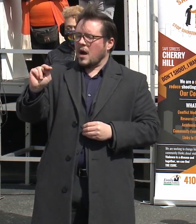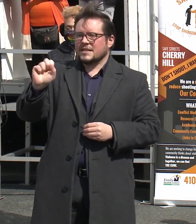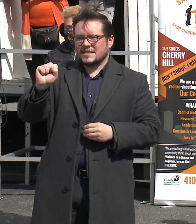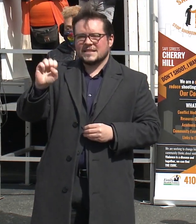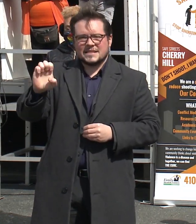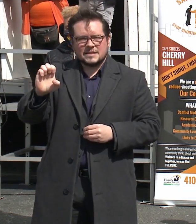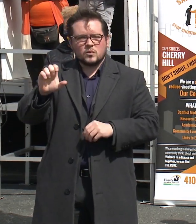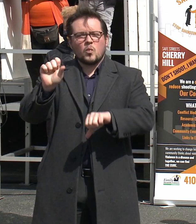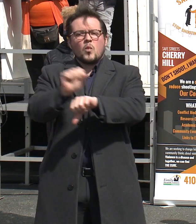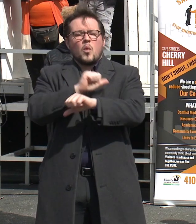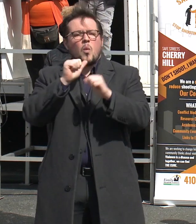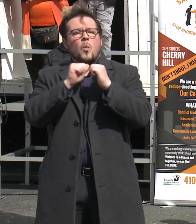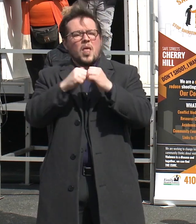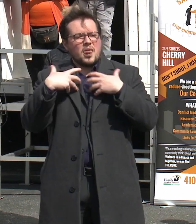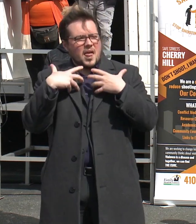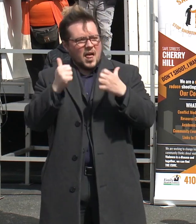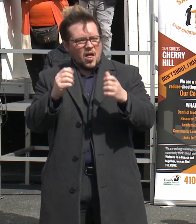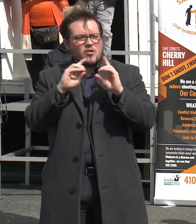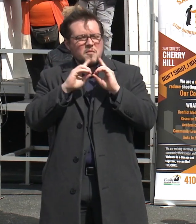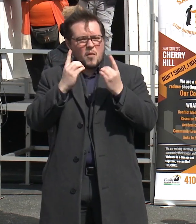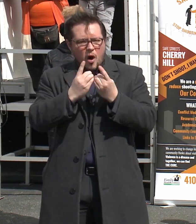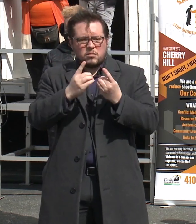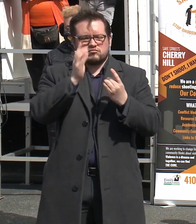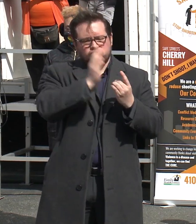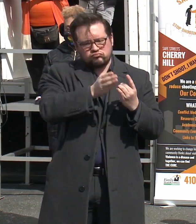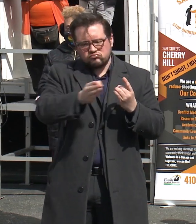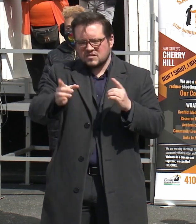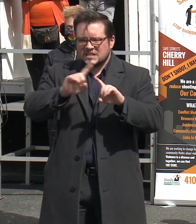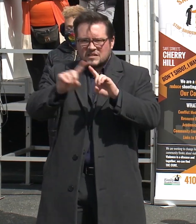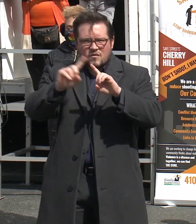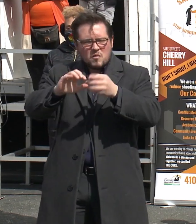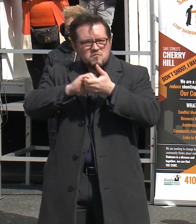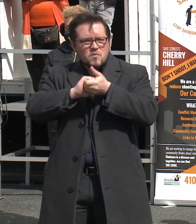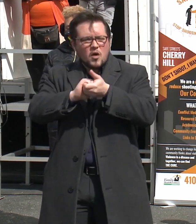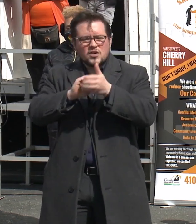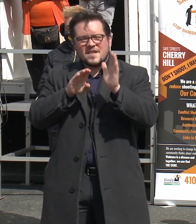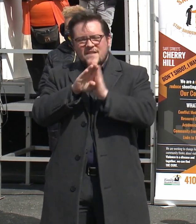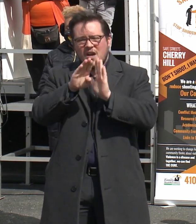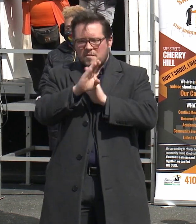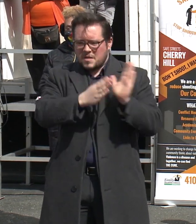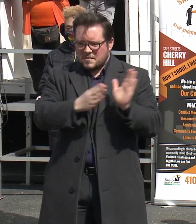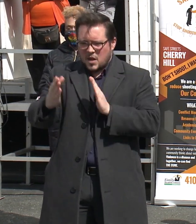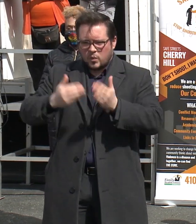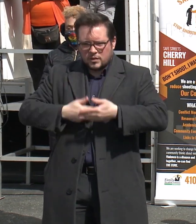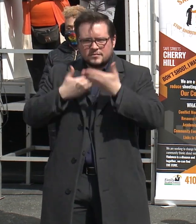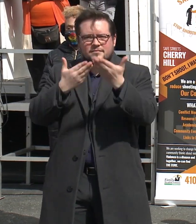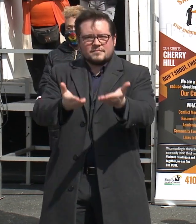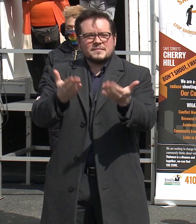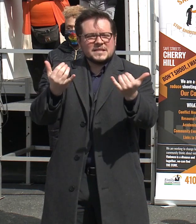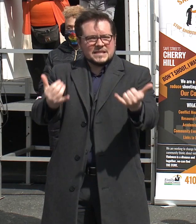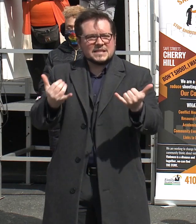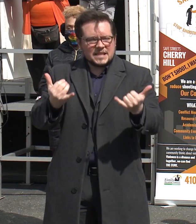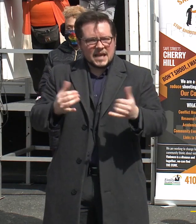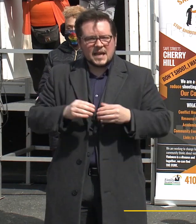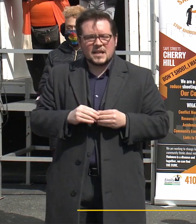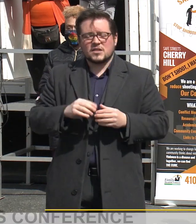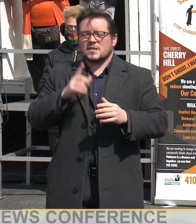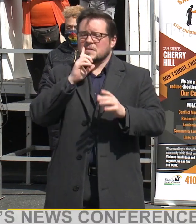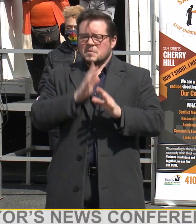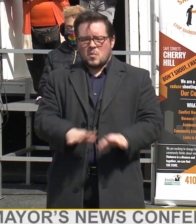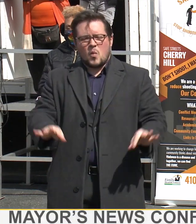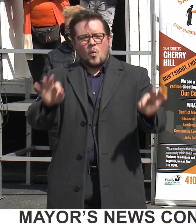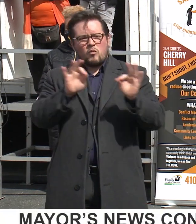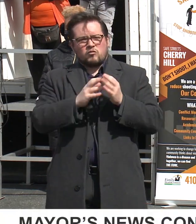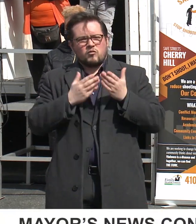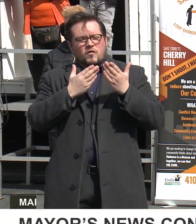Health Department and a range of partners to develop the strategic plan here today, that reflected key recommendations from the Mayor's Public Health and